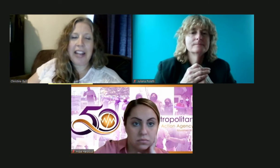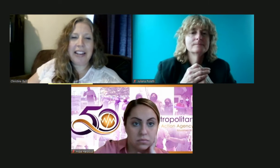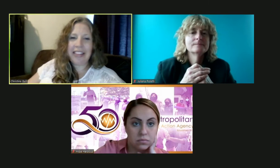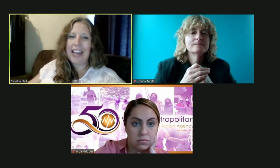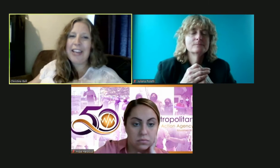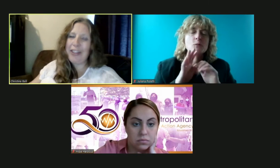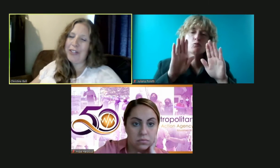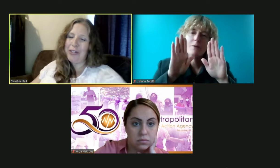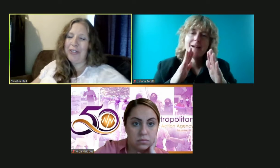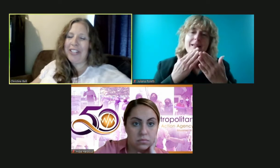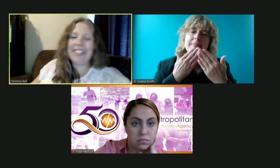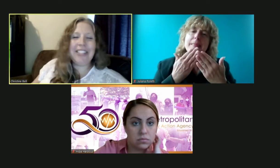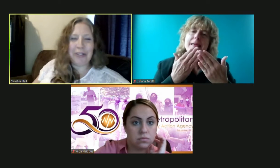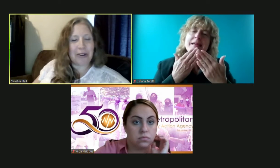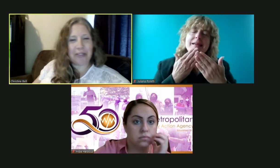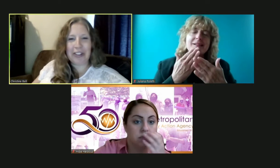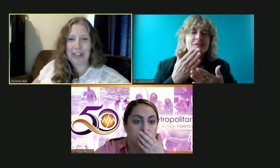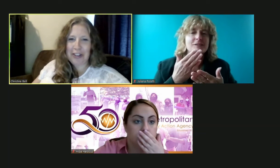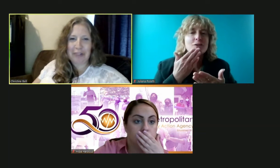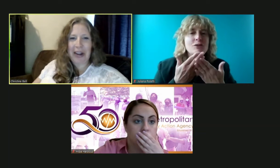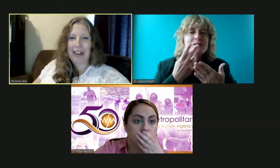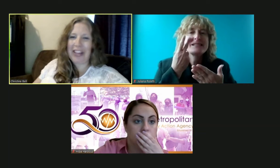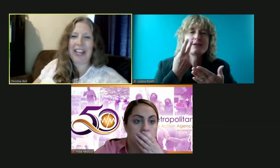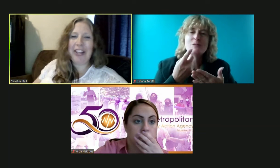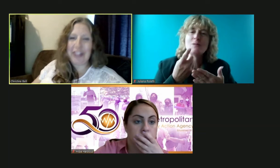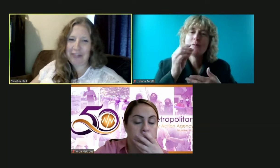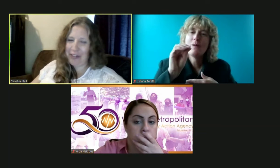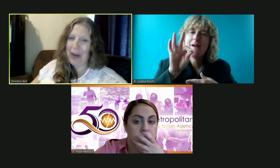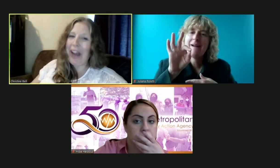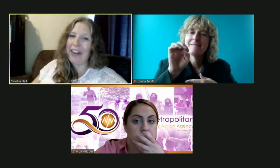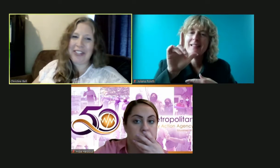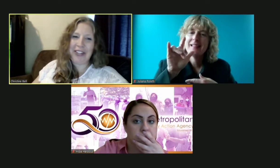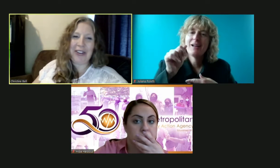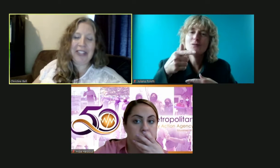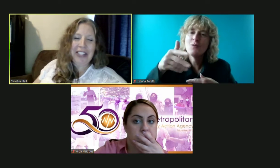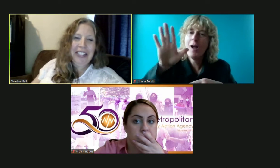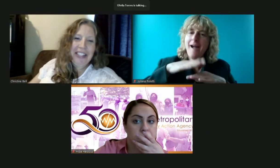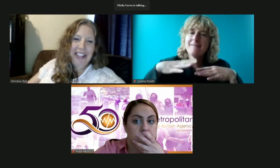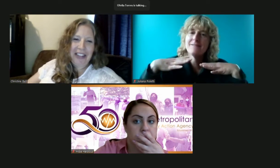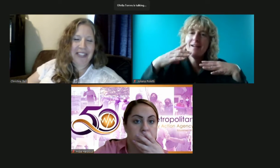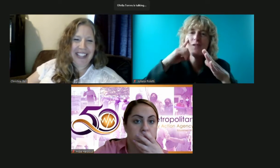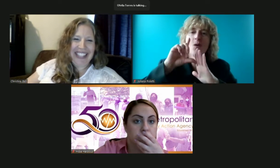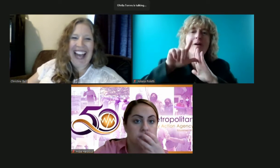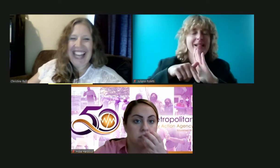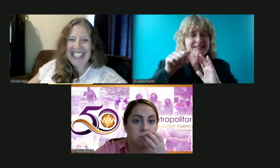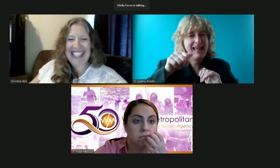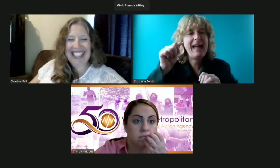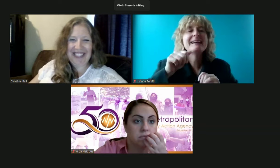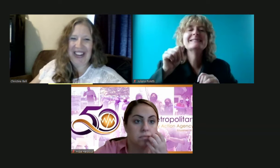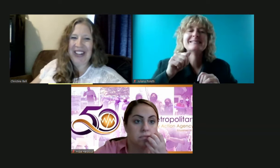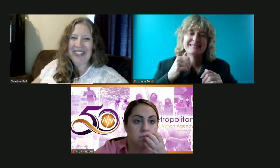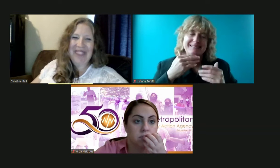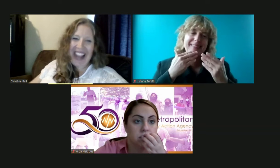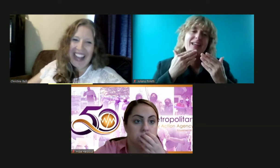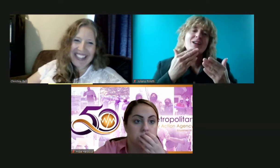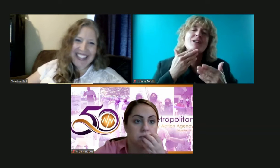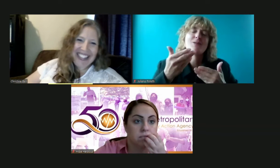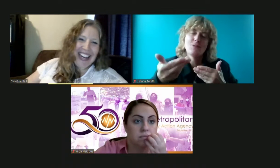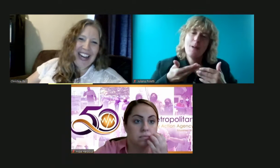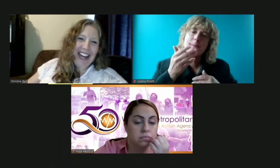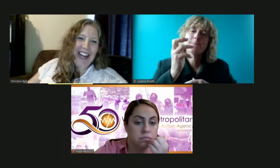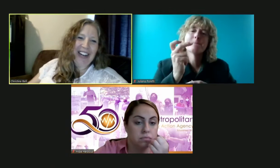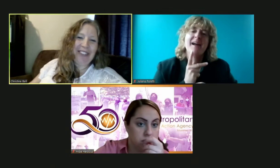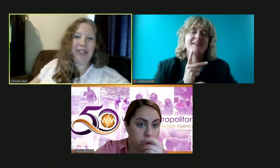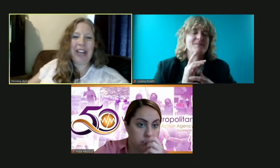great thank you it's so good to see you ophelia you've been on vacation for a while so i have thank you yes welcome back